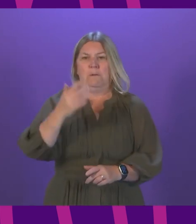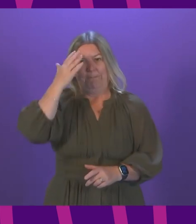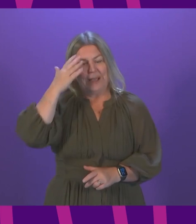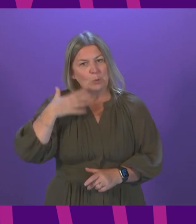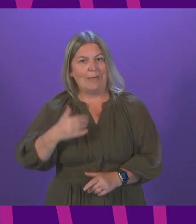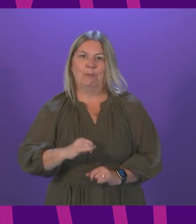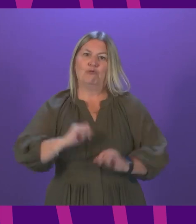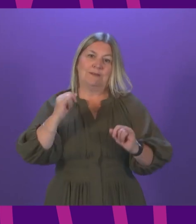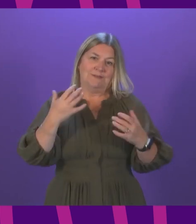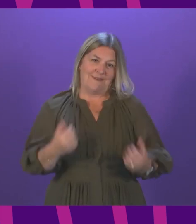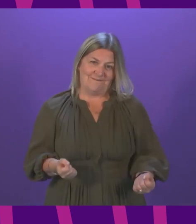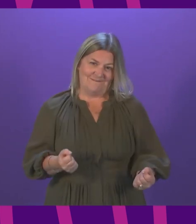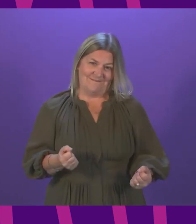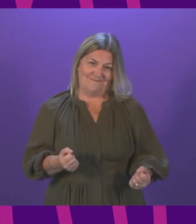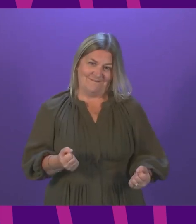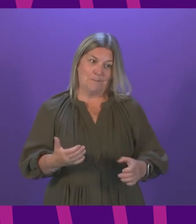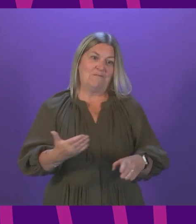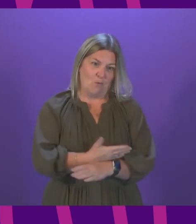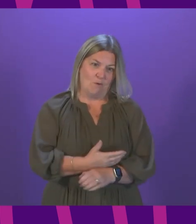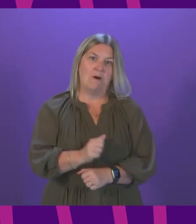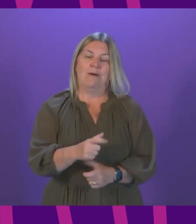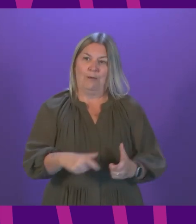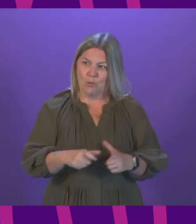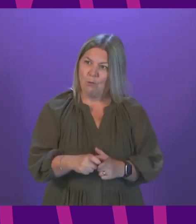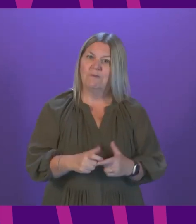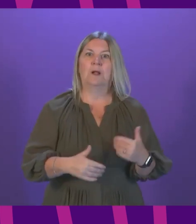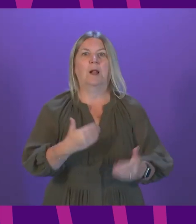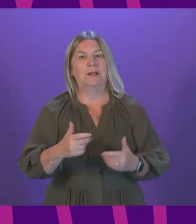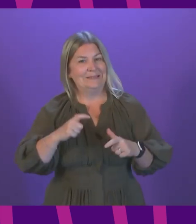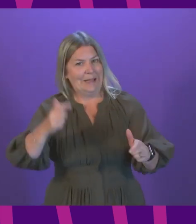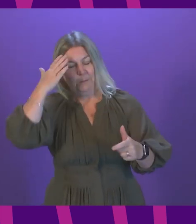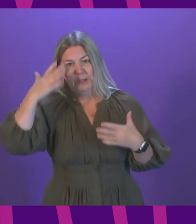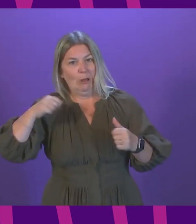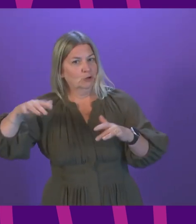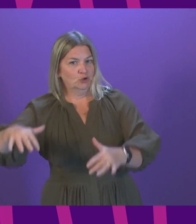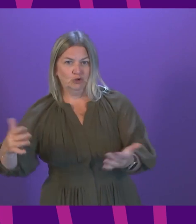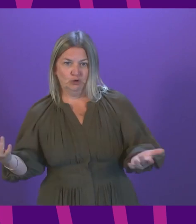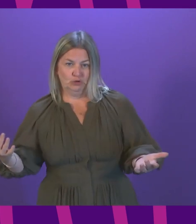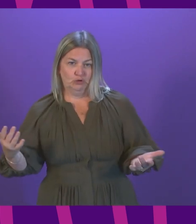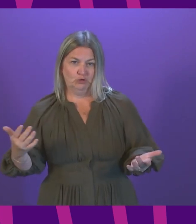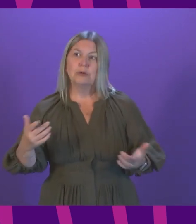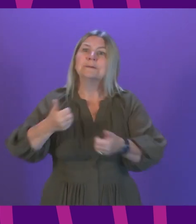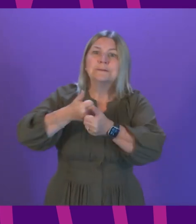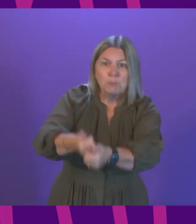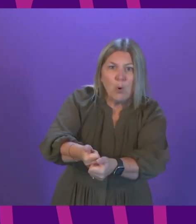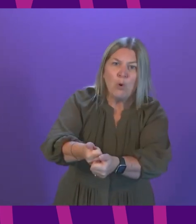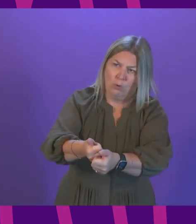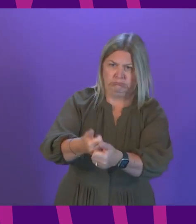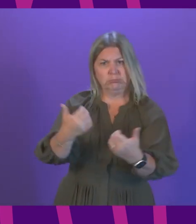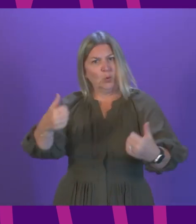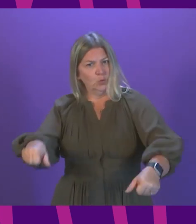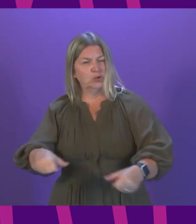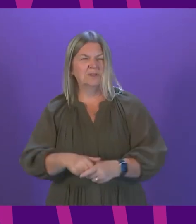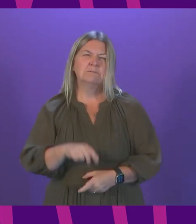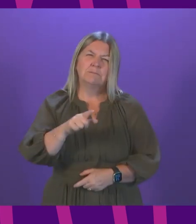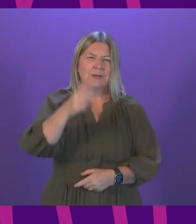of people familiar with recognising and providing early support to those with mental health issues is an obvious solution. Recent mental health